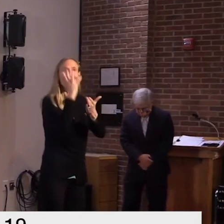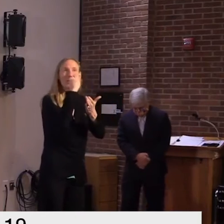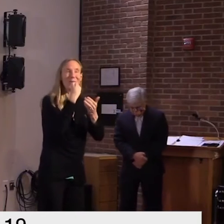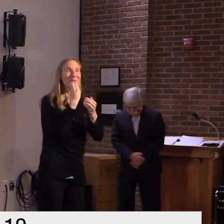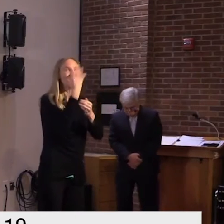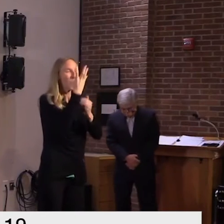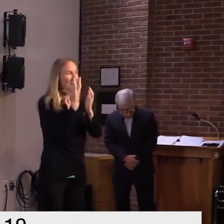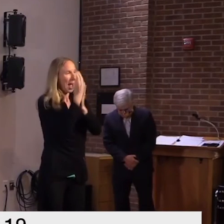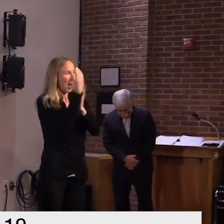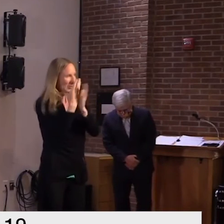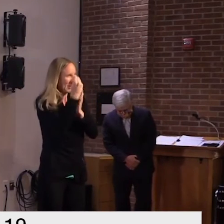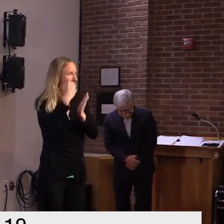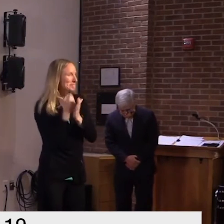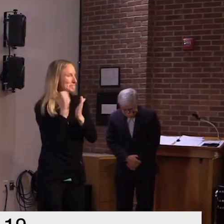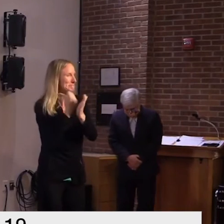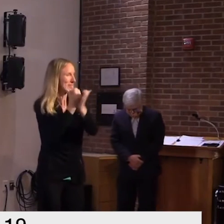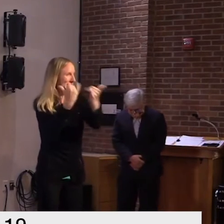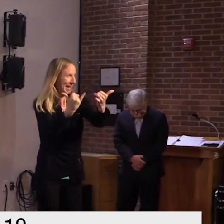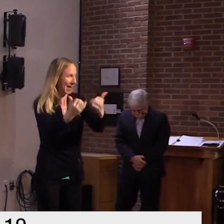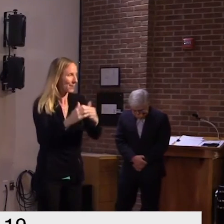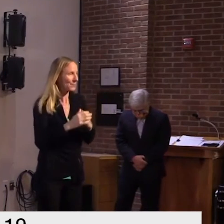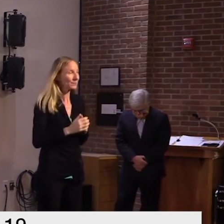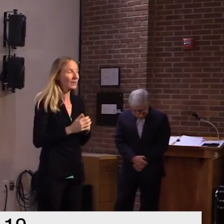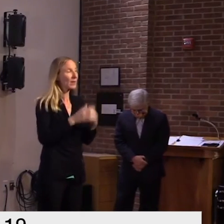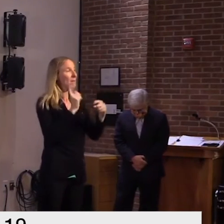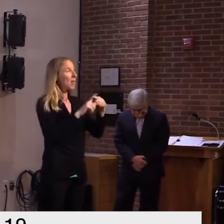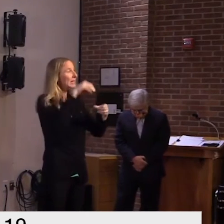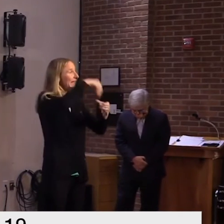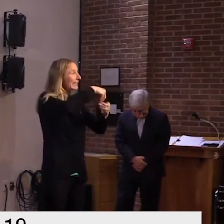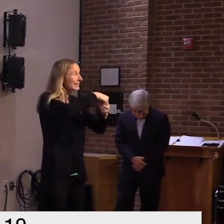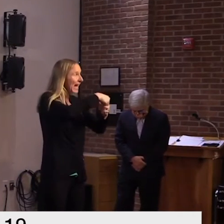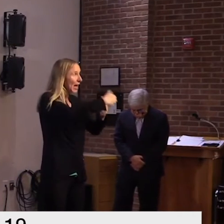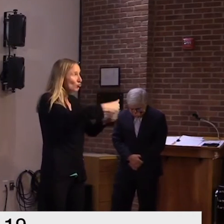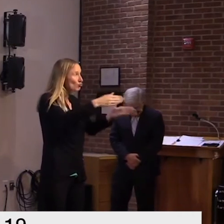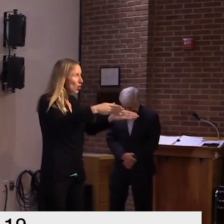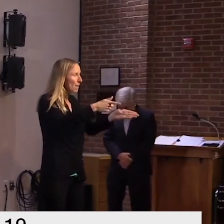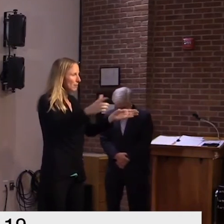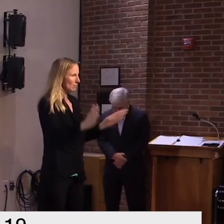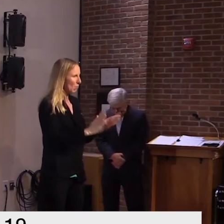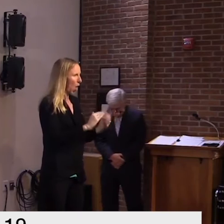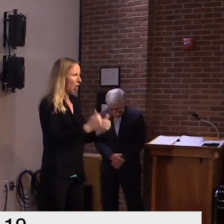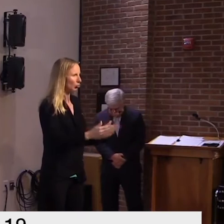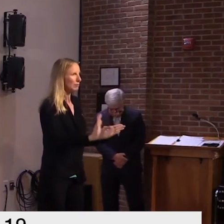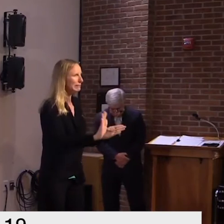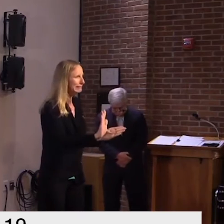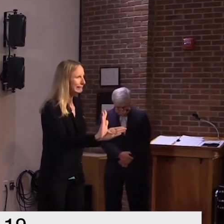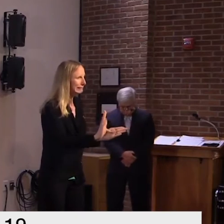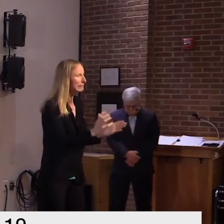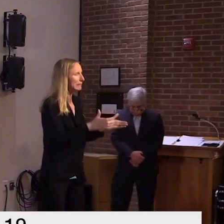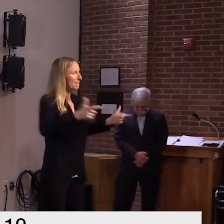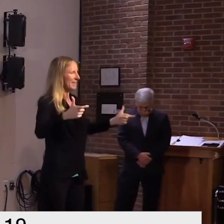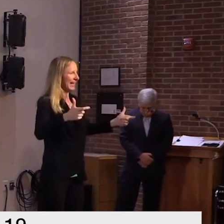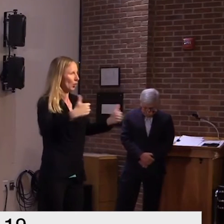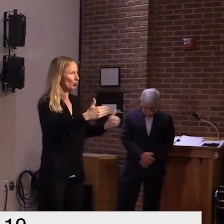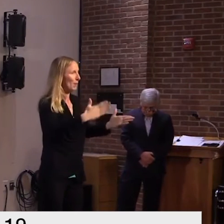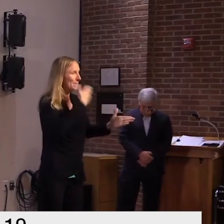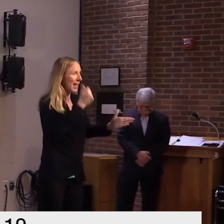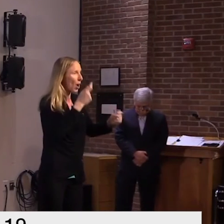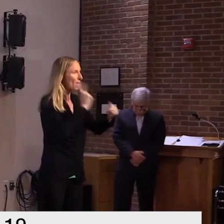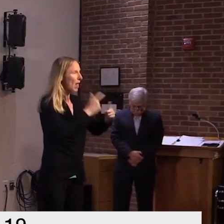when indoors pay attention to the size of the space that you're in how much crowding there may be